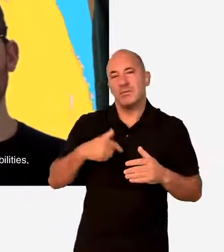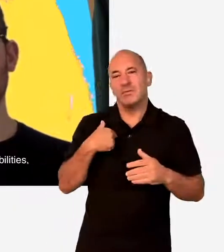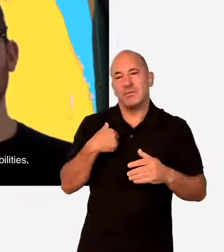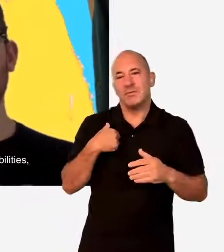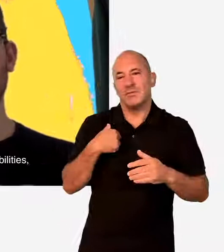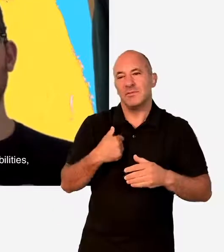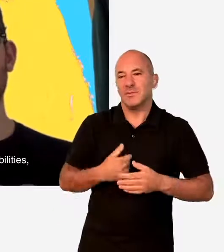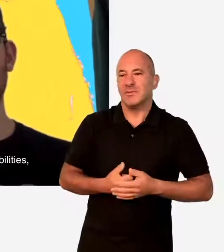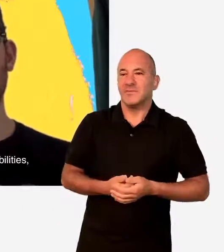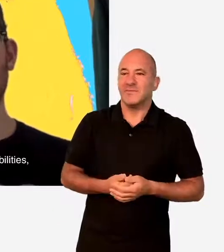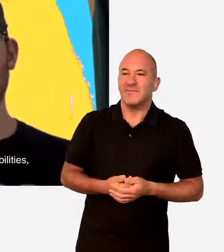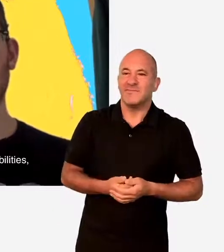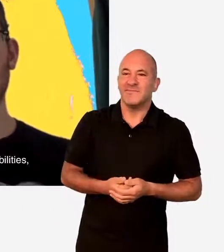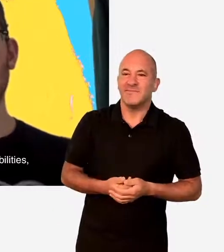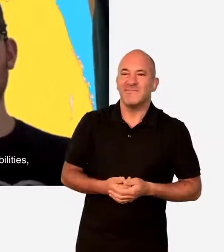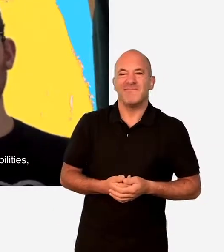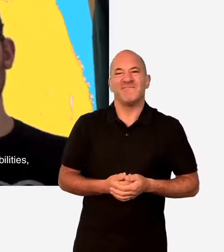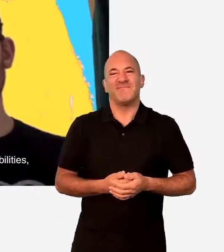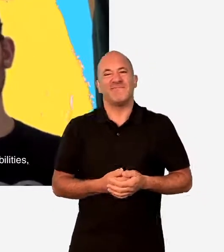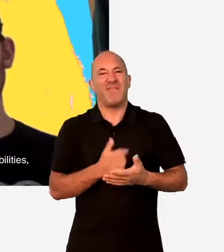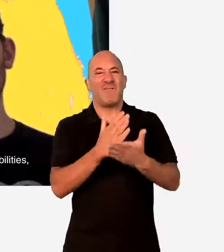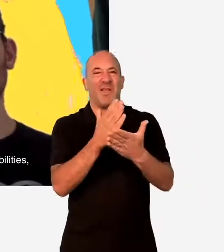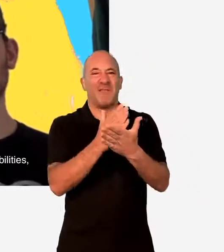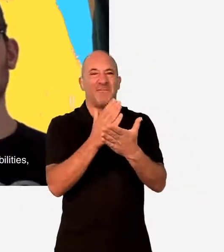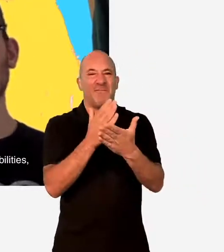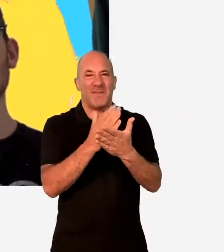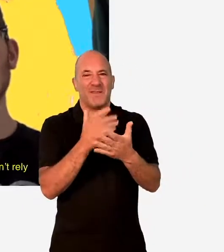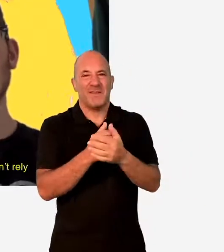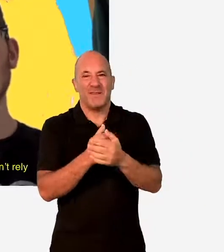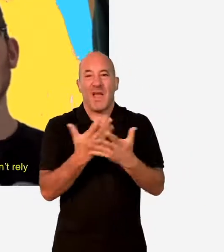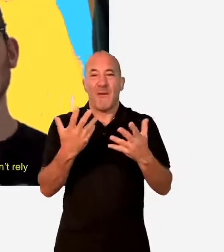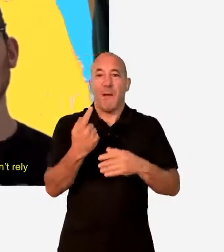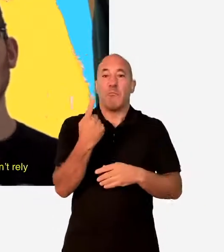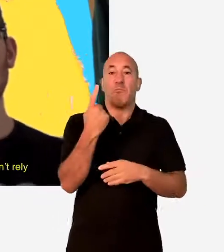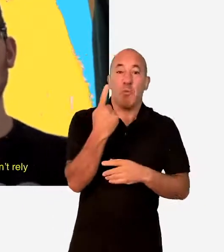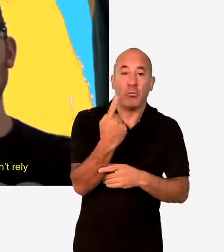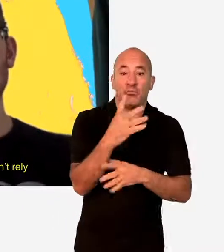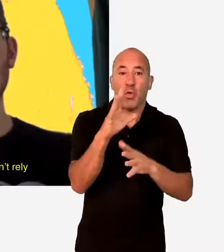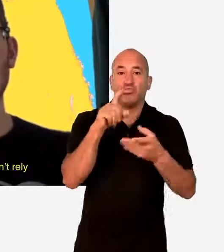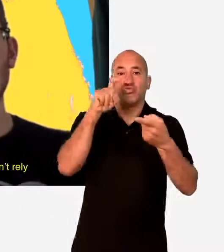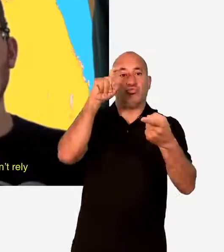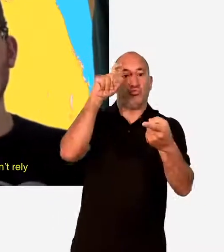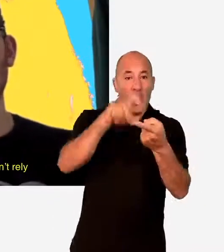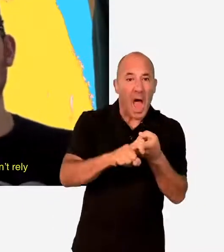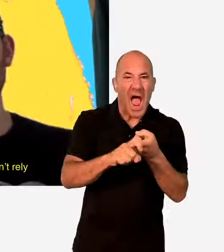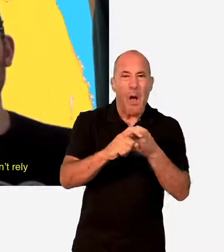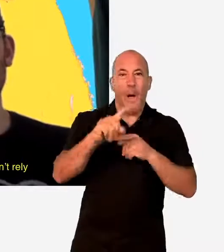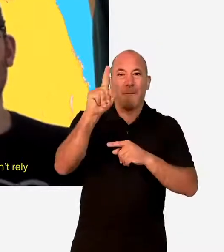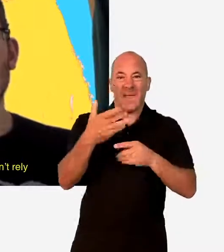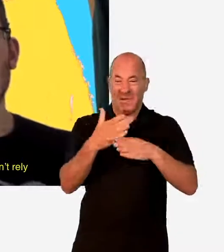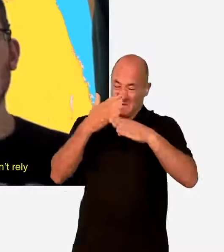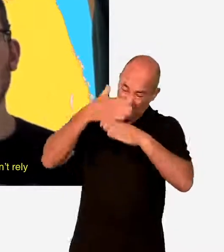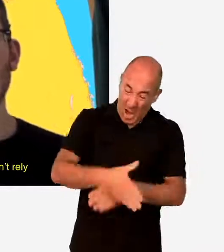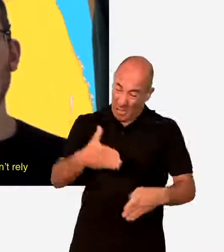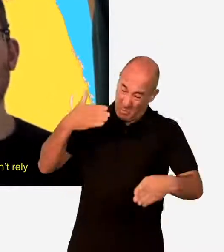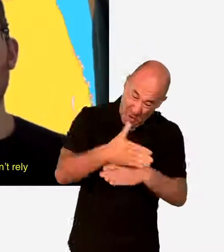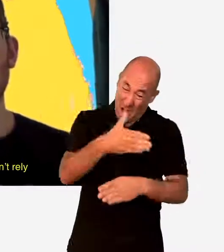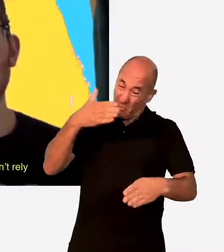disabilities. Yeah, yeah, yeah, definitely. And yeah, maybe one that